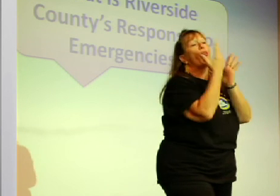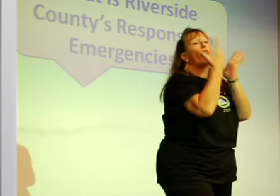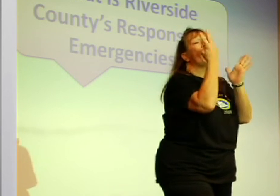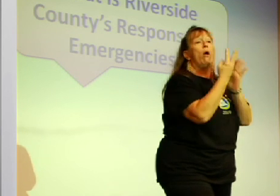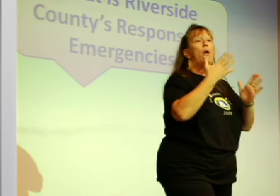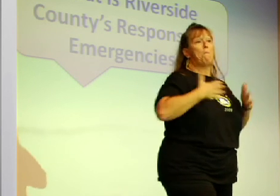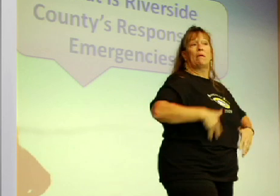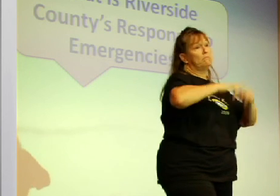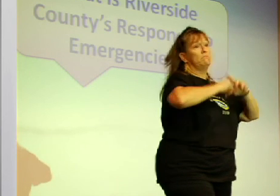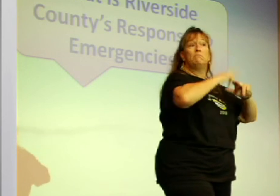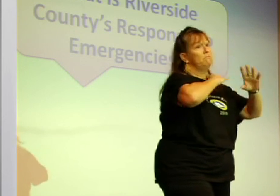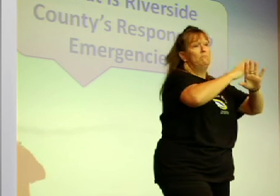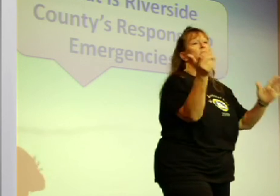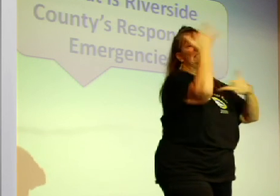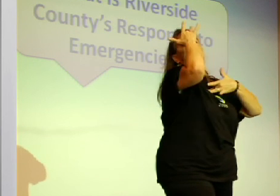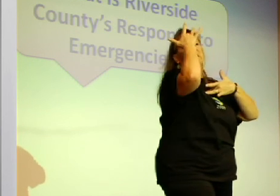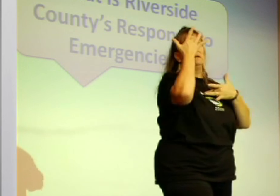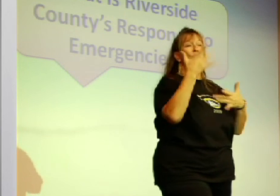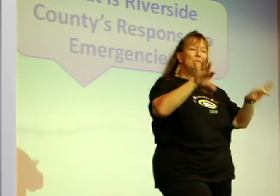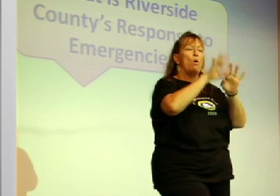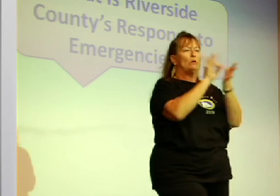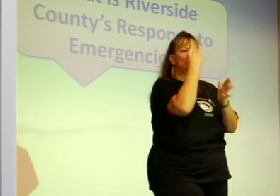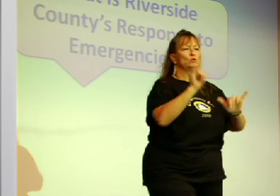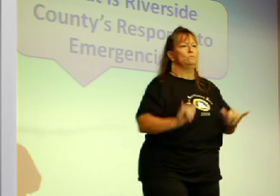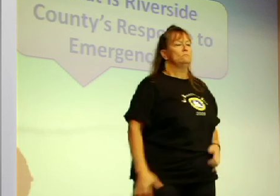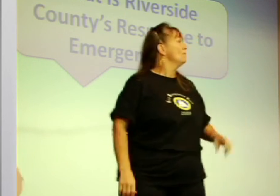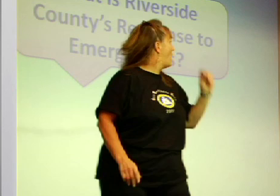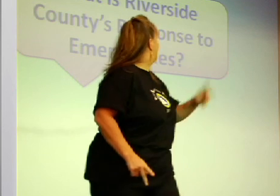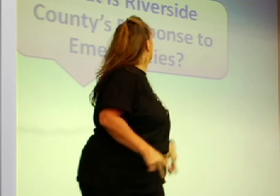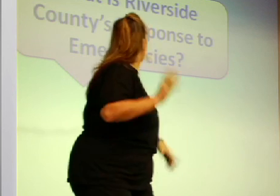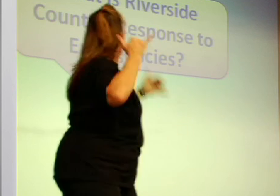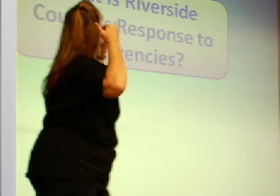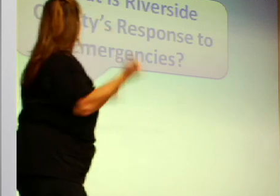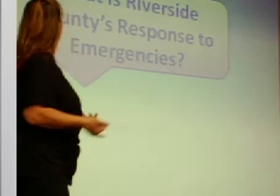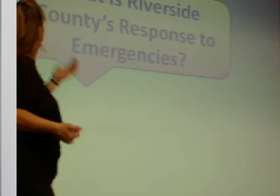if you're only sleeping two or three hours your body is not going to be at its best if you're going to get sick your body's here